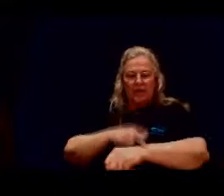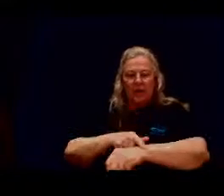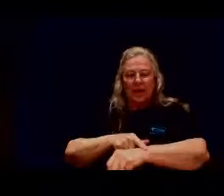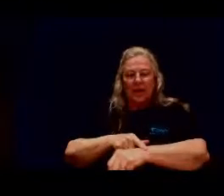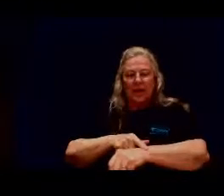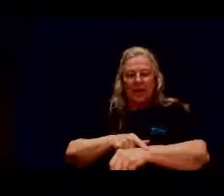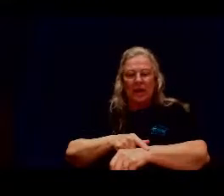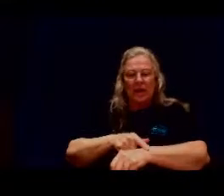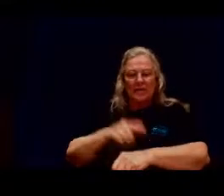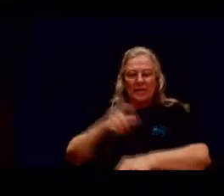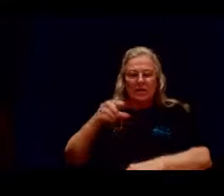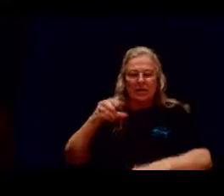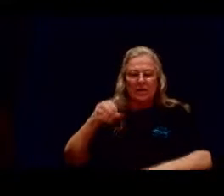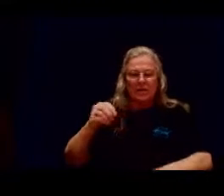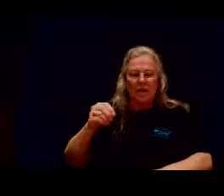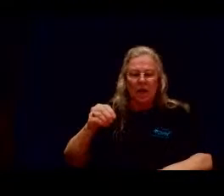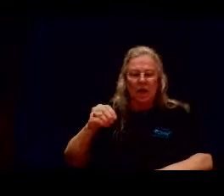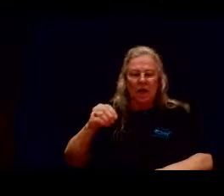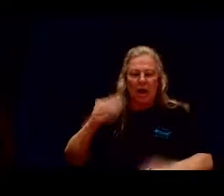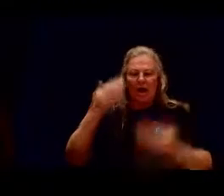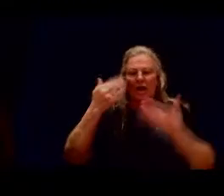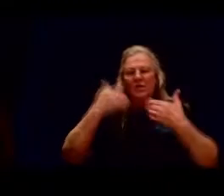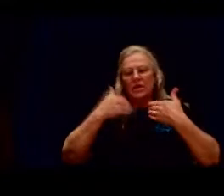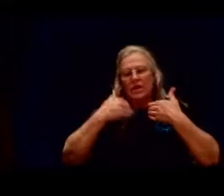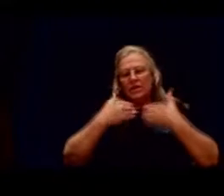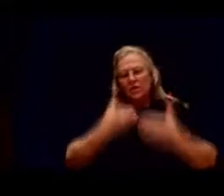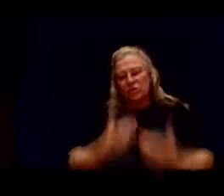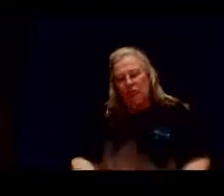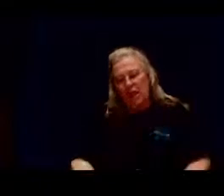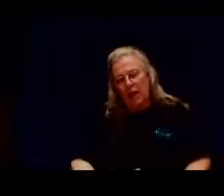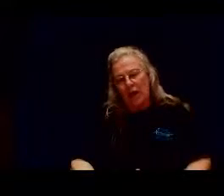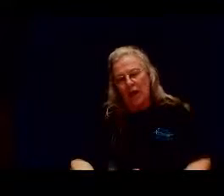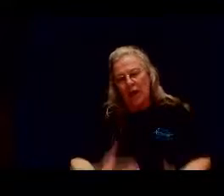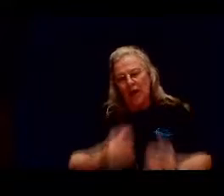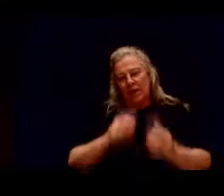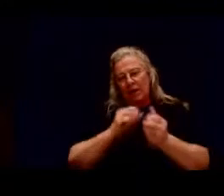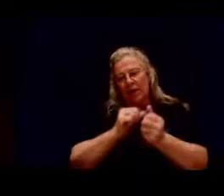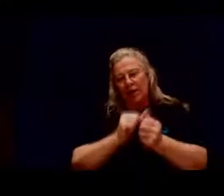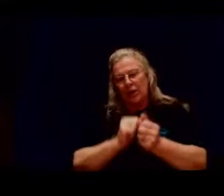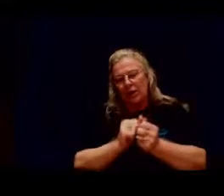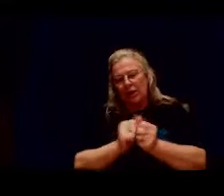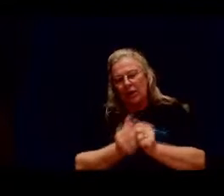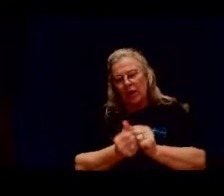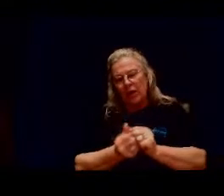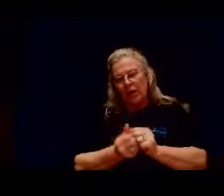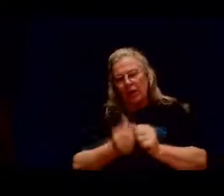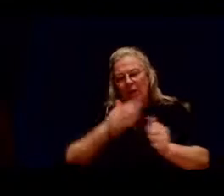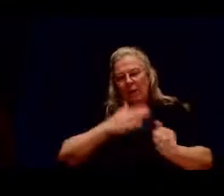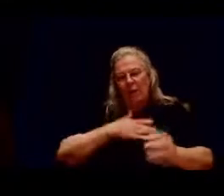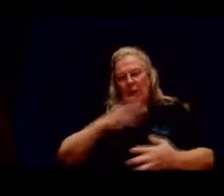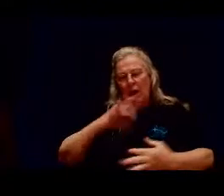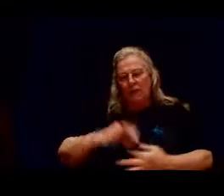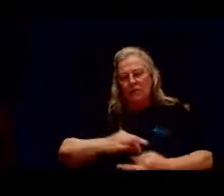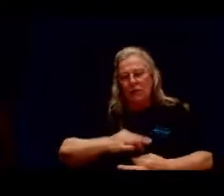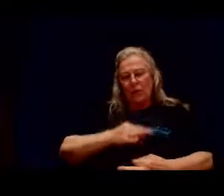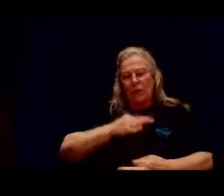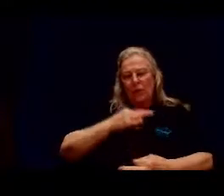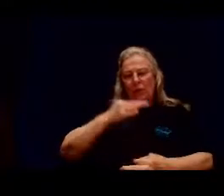seasons of distress and grief my soul